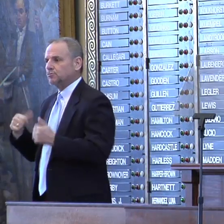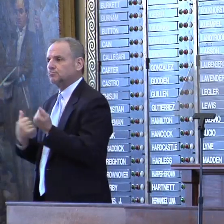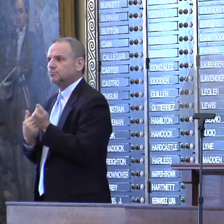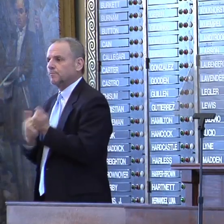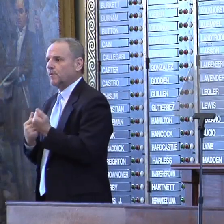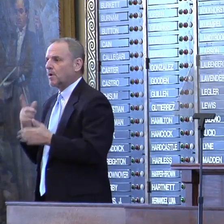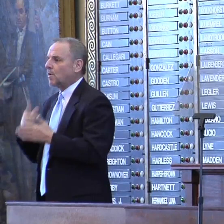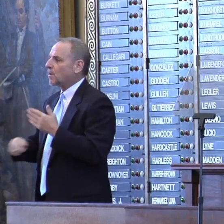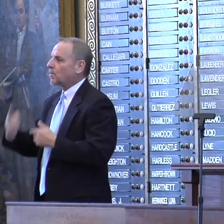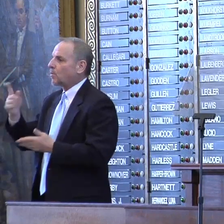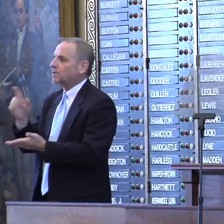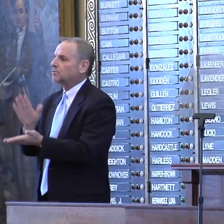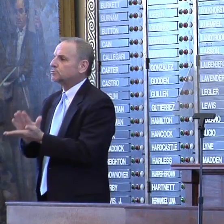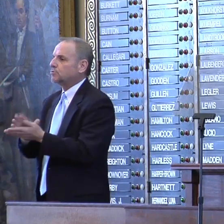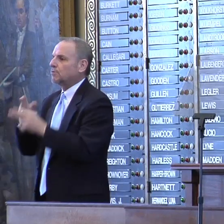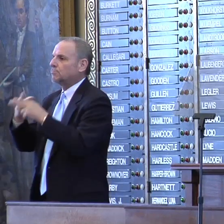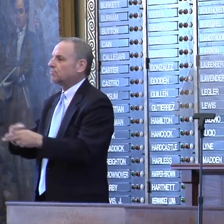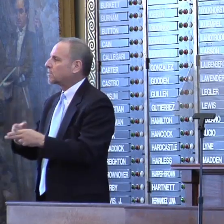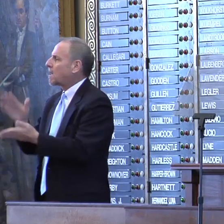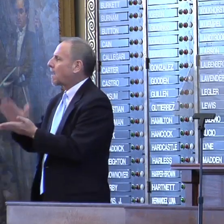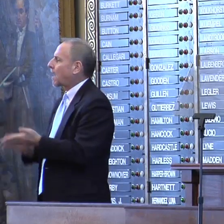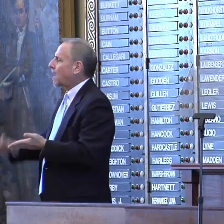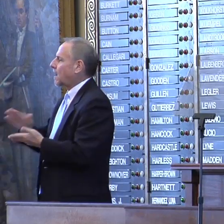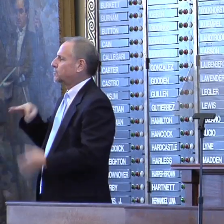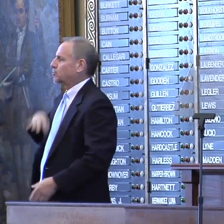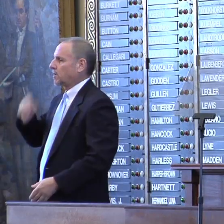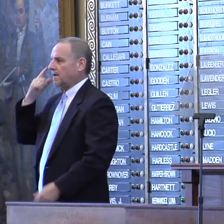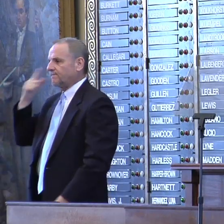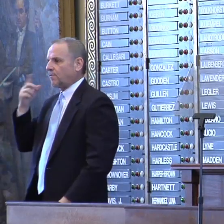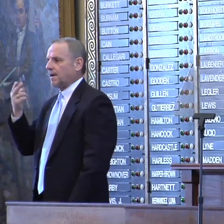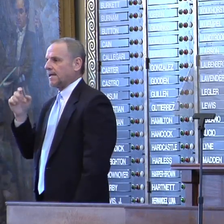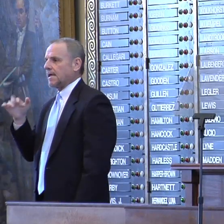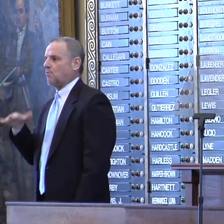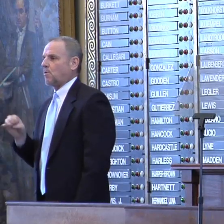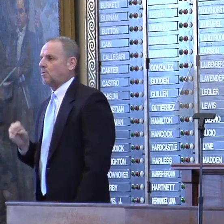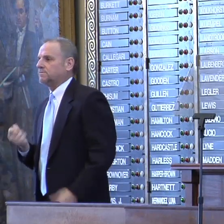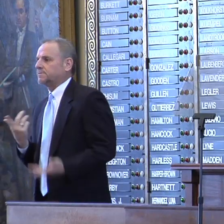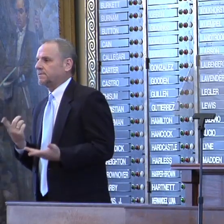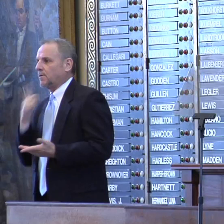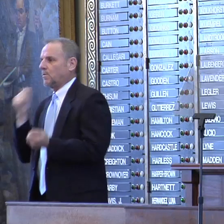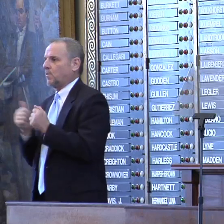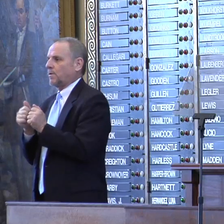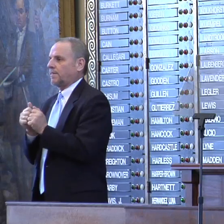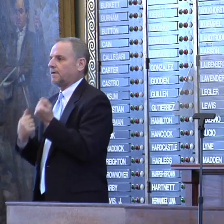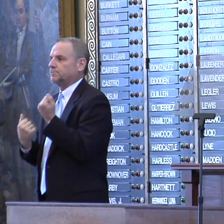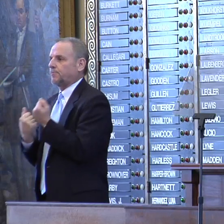one school calls college credit for heroes. With the support